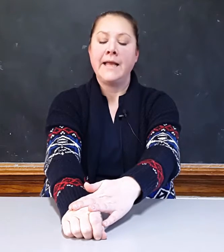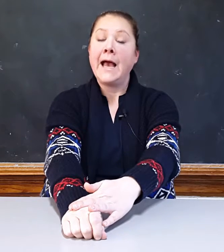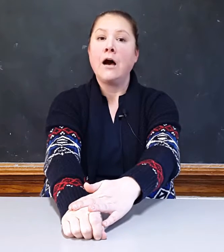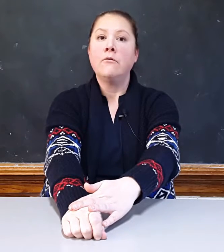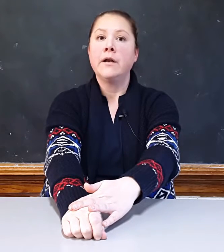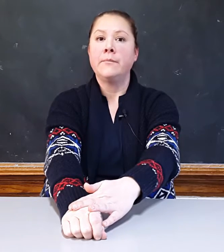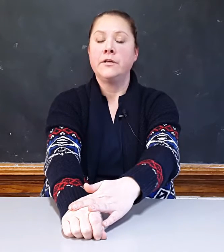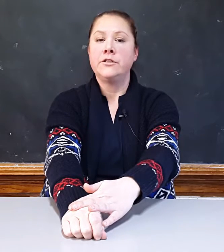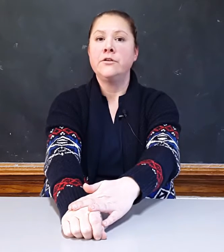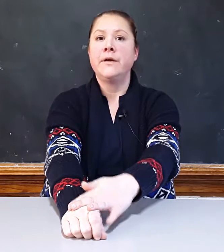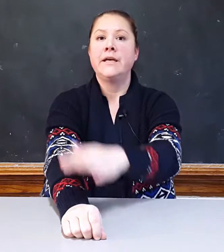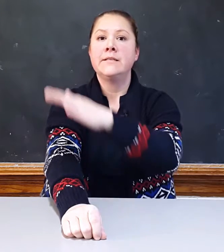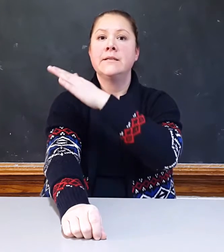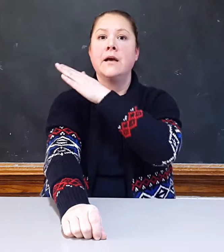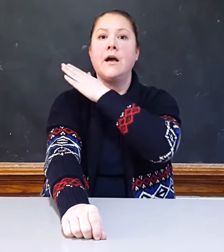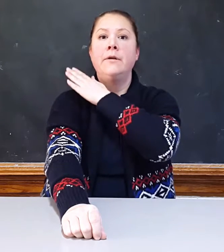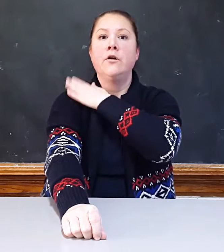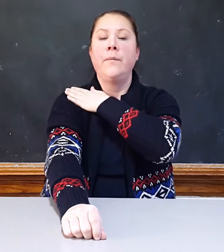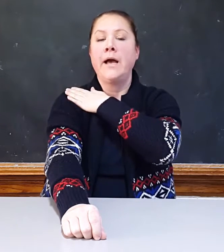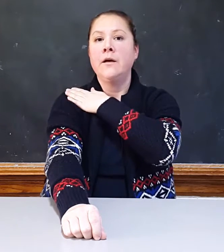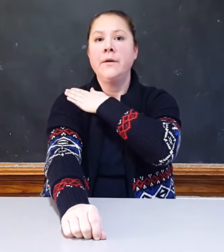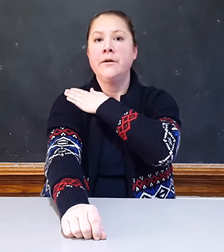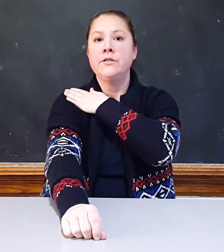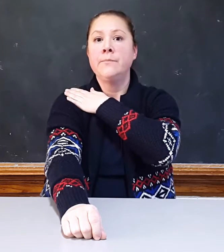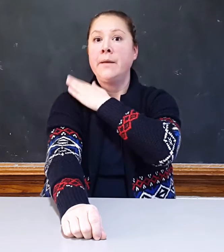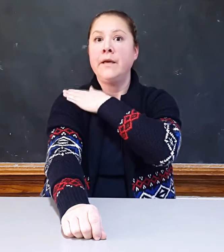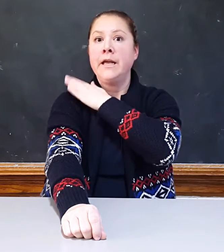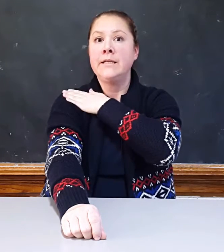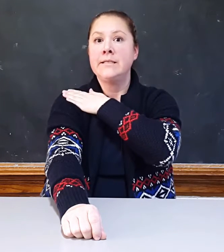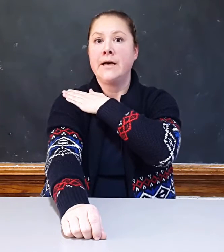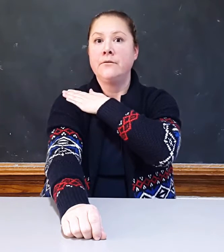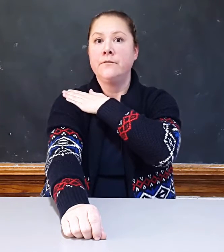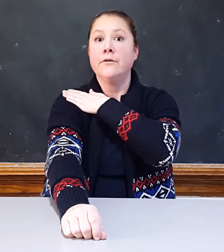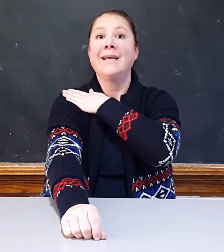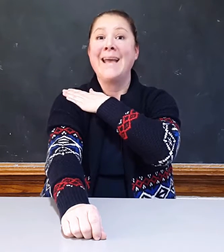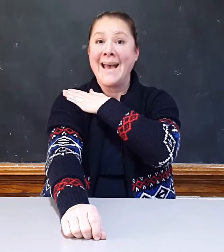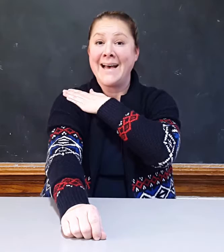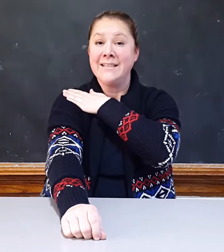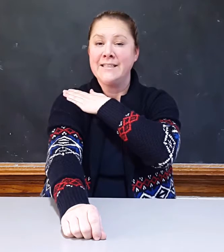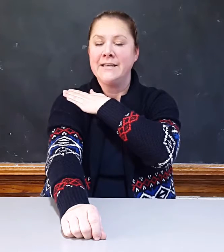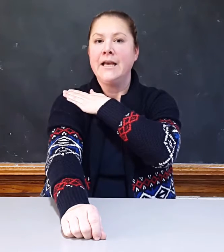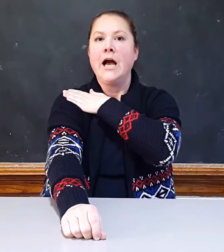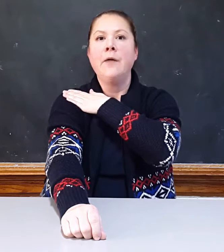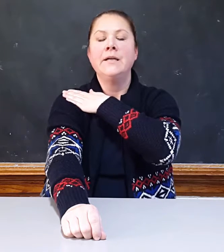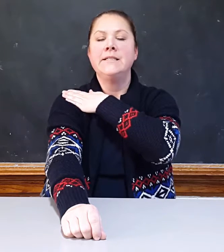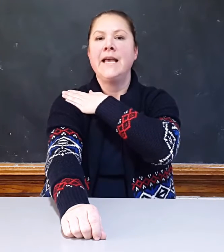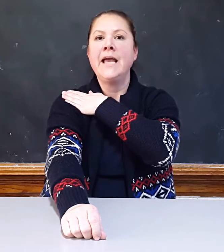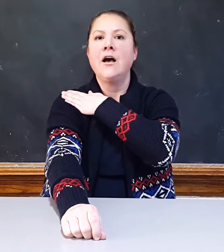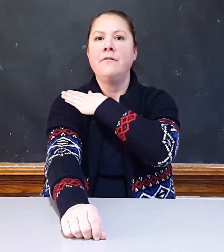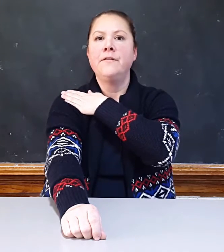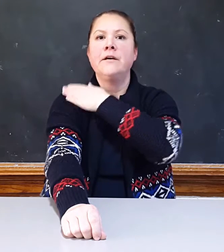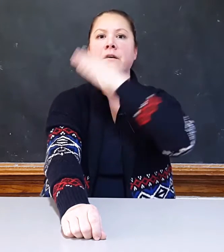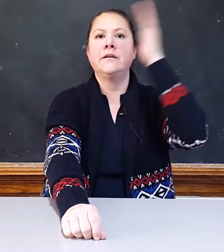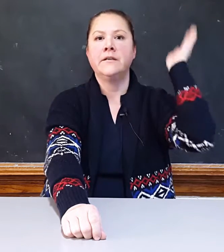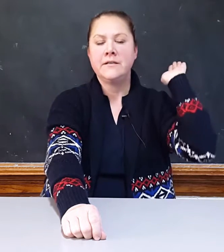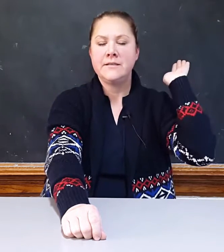Now what I'm going to do is, I'm going to go back up here to my beginning sound for cat. I'm going to take off the ck